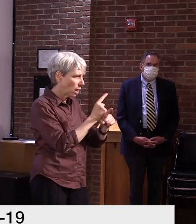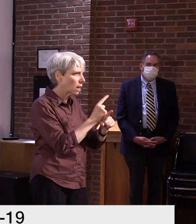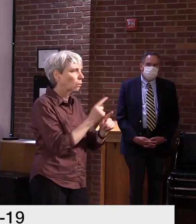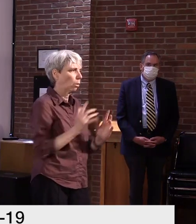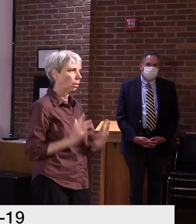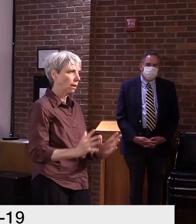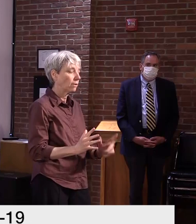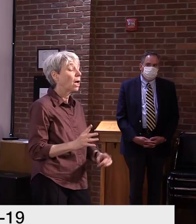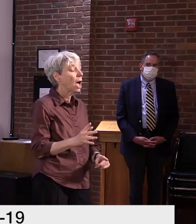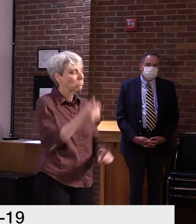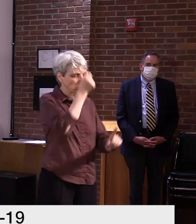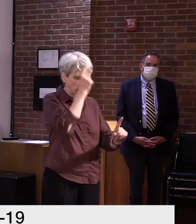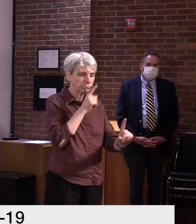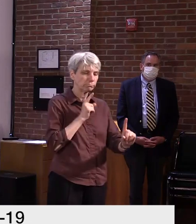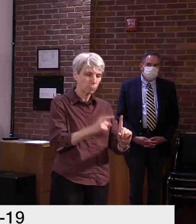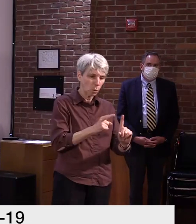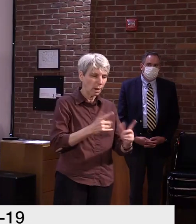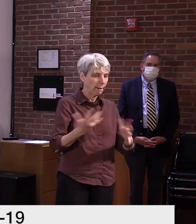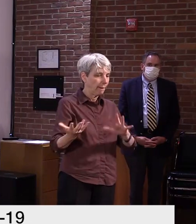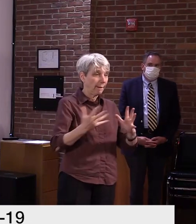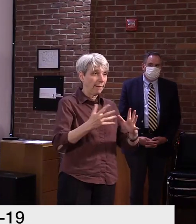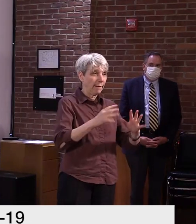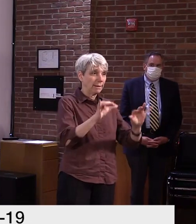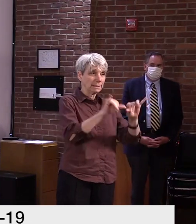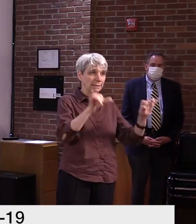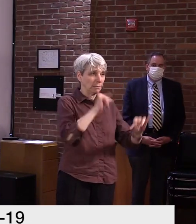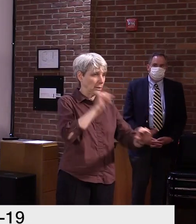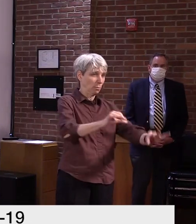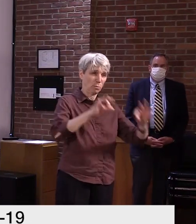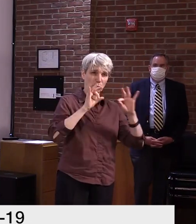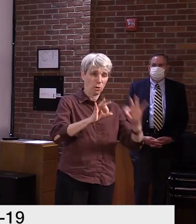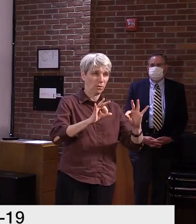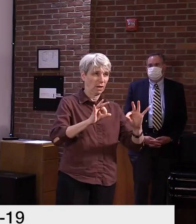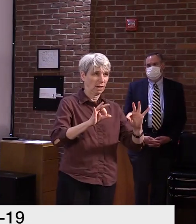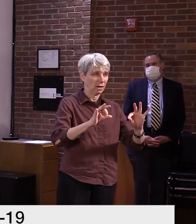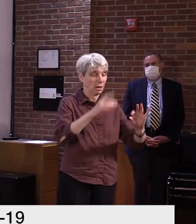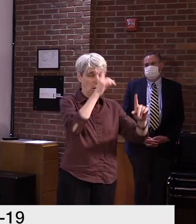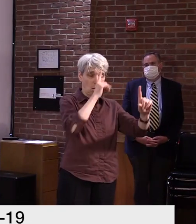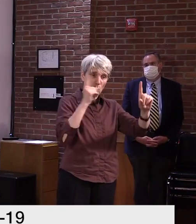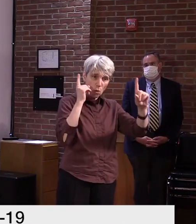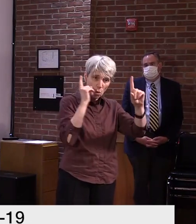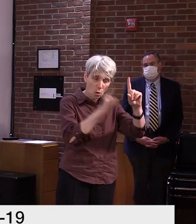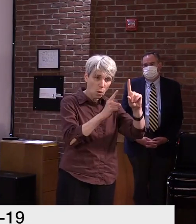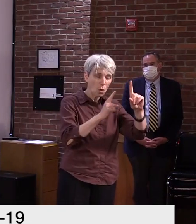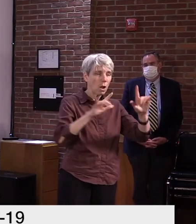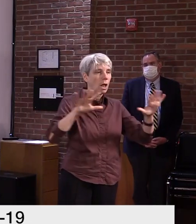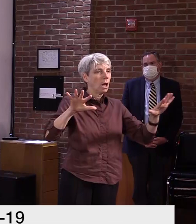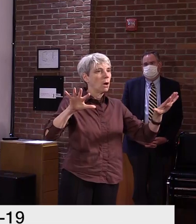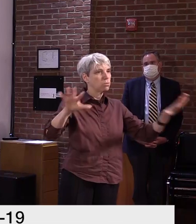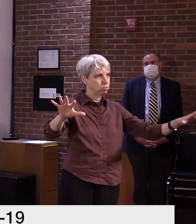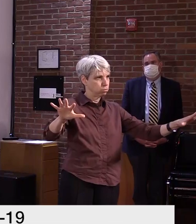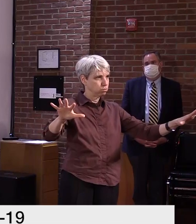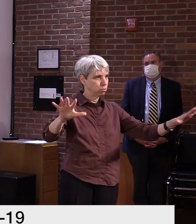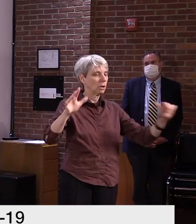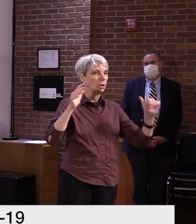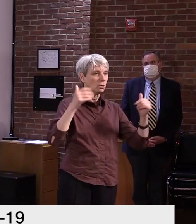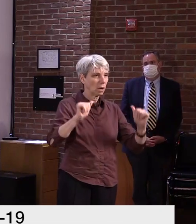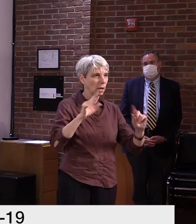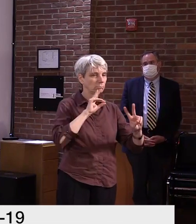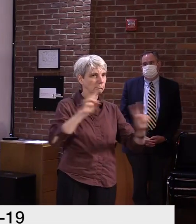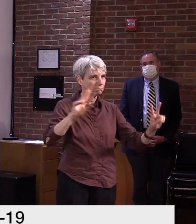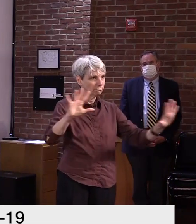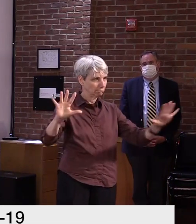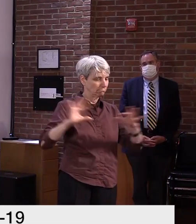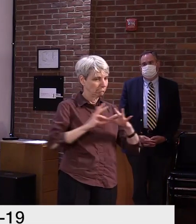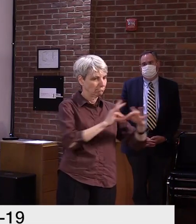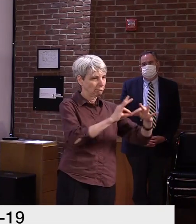your point is well taken. I mean, this isn't a perfect system. Uh, we wanted to alleviate, uh, some of the tension, uh, here in Vermont, across the country